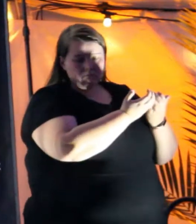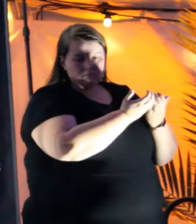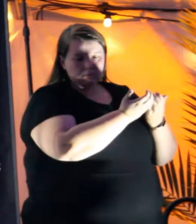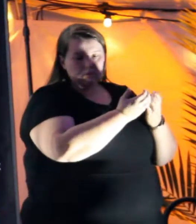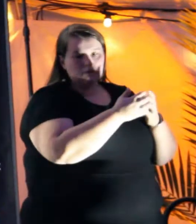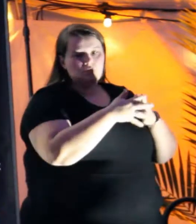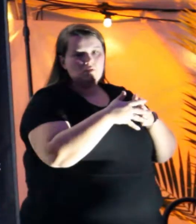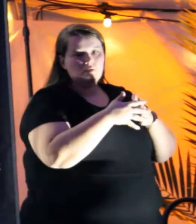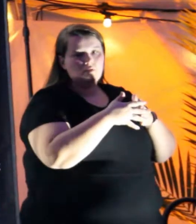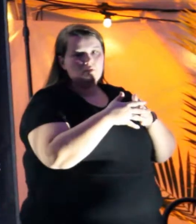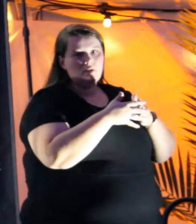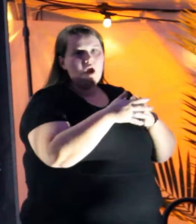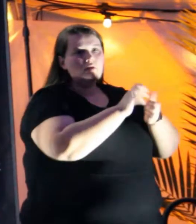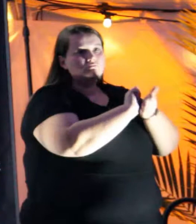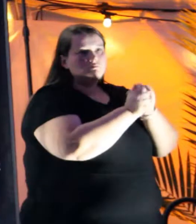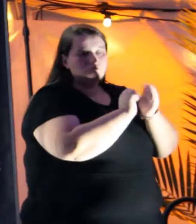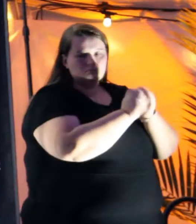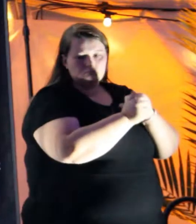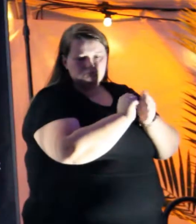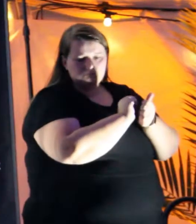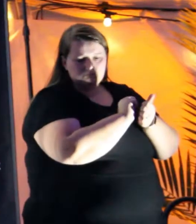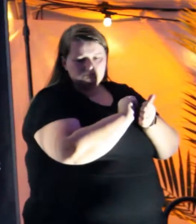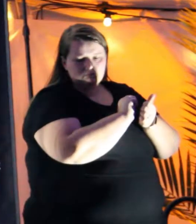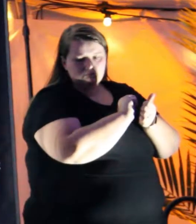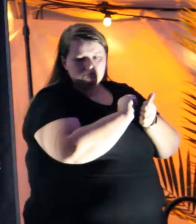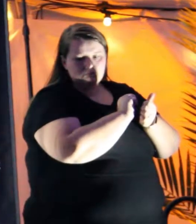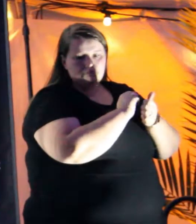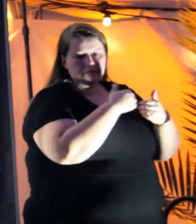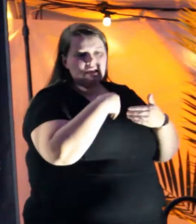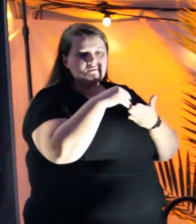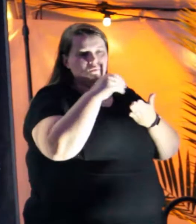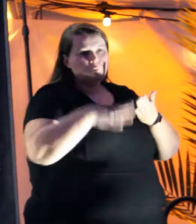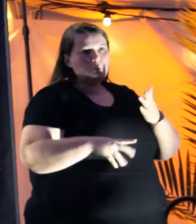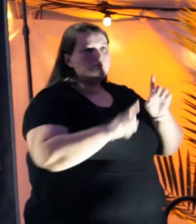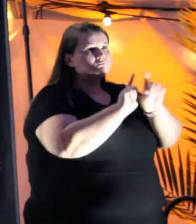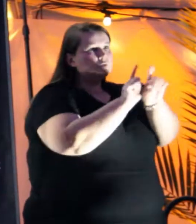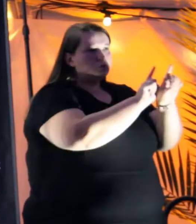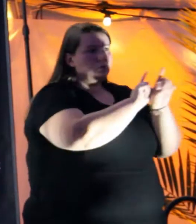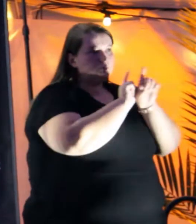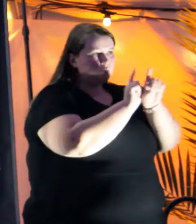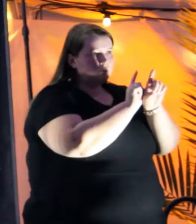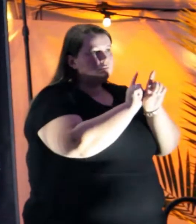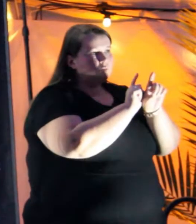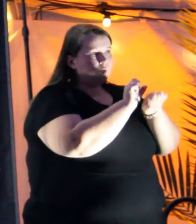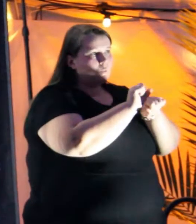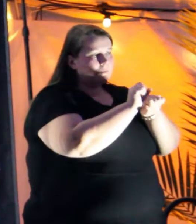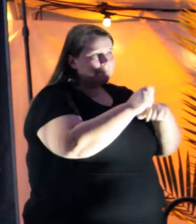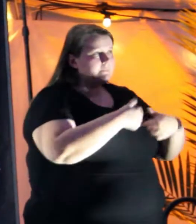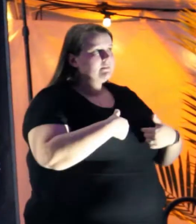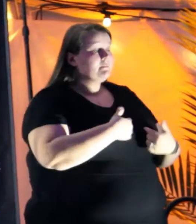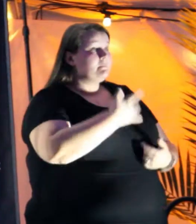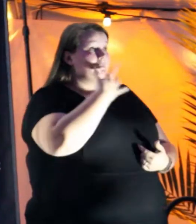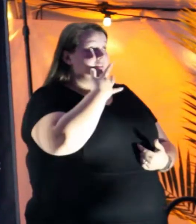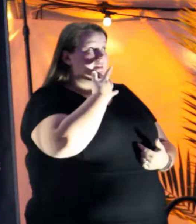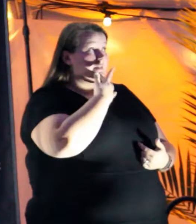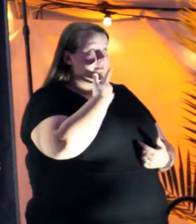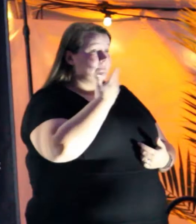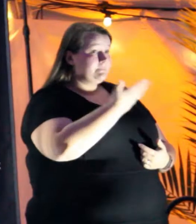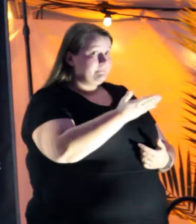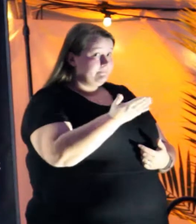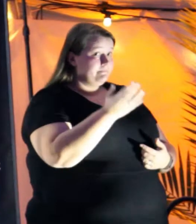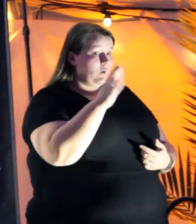and Competitive Religion. I have a student mentor that I work with. My favorite thing about